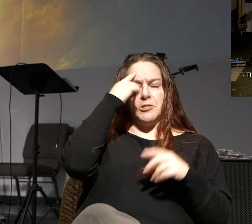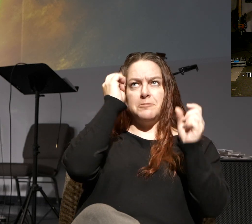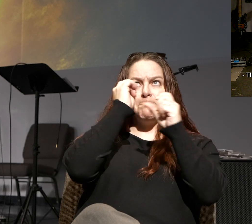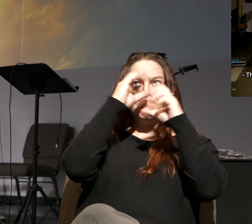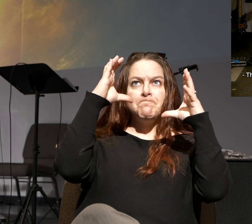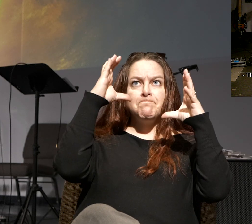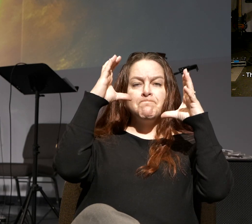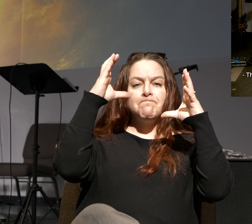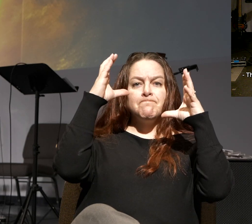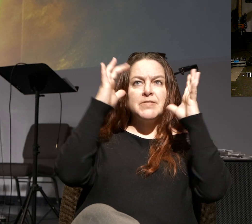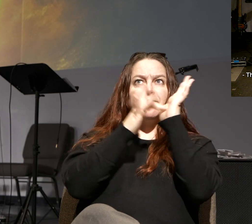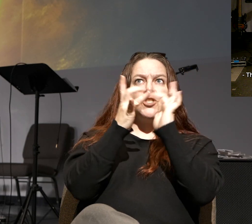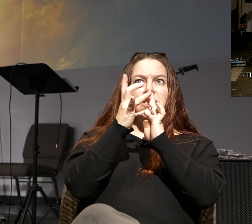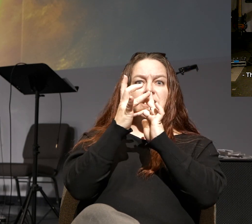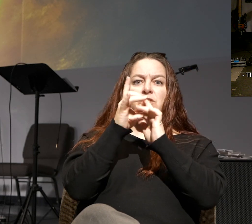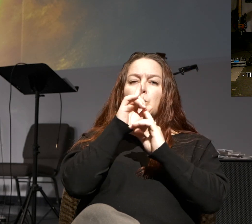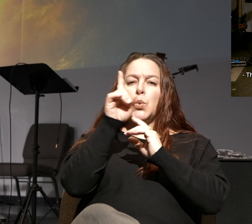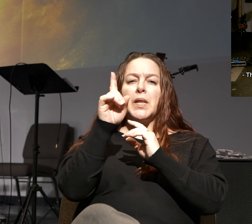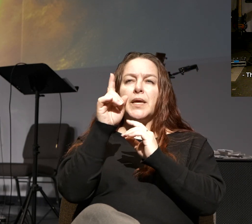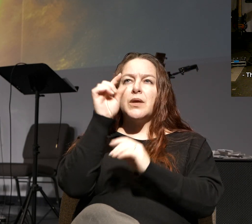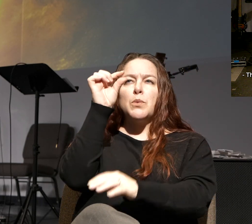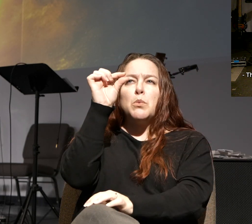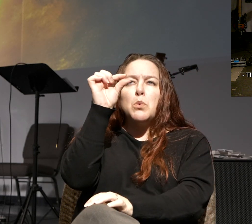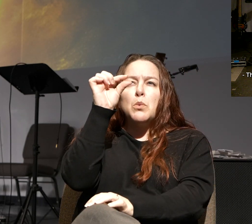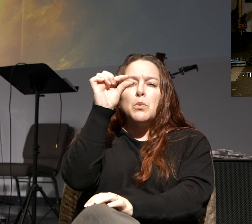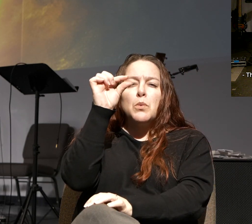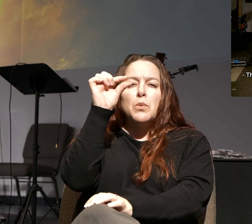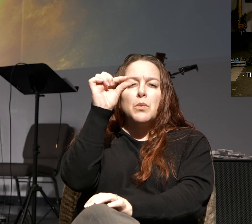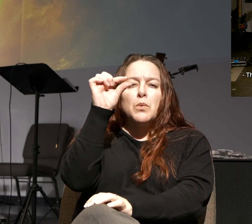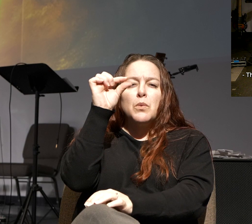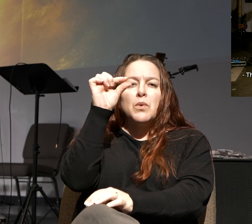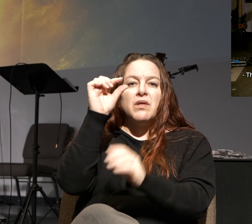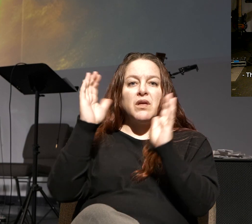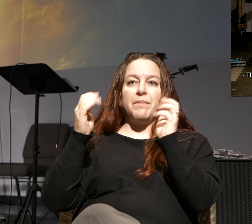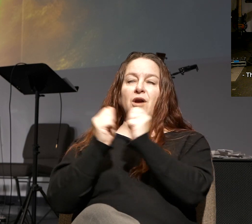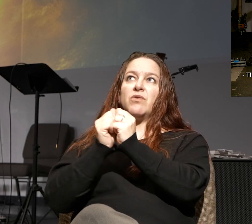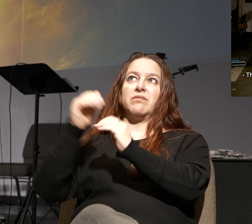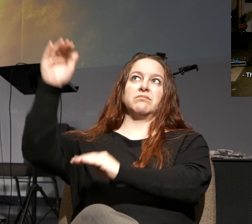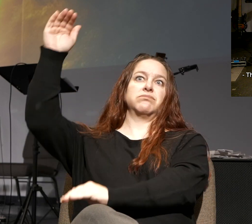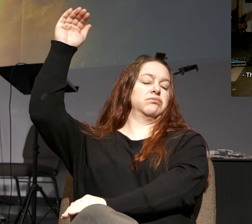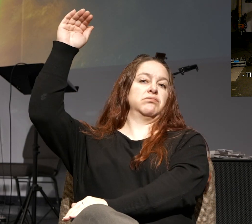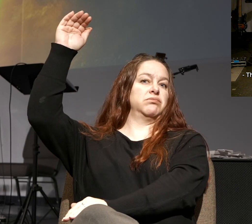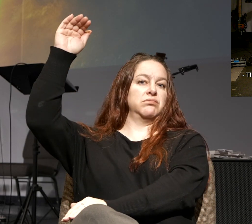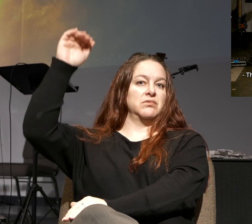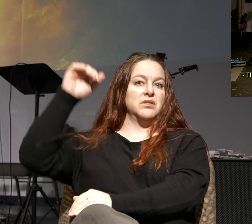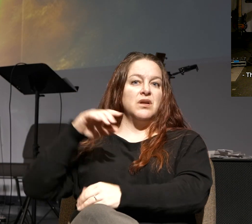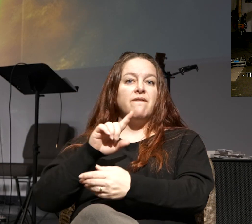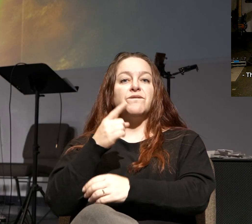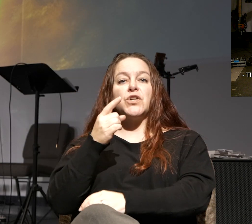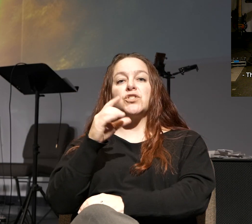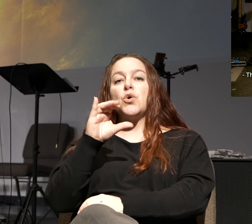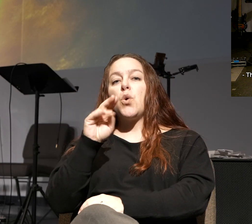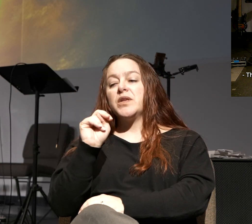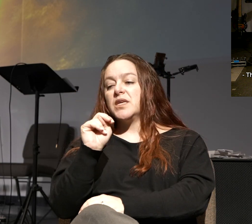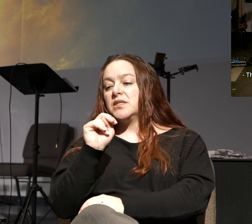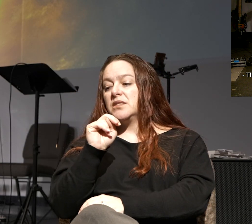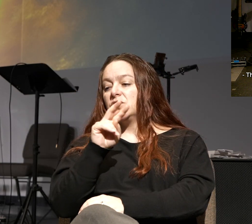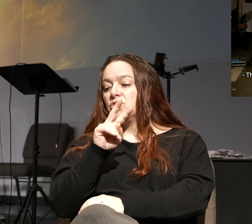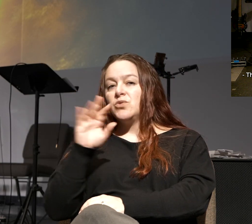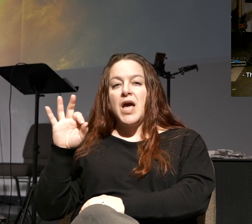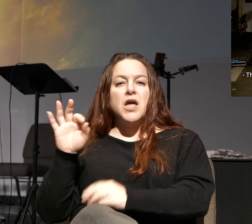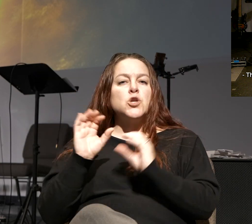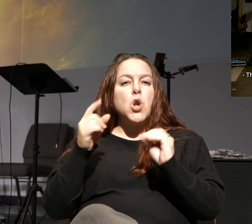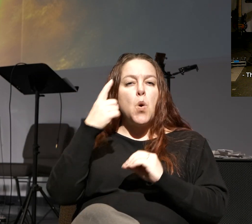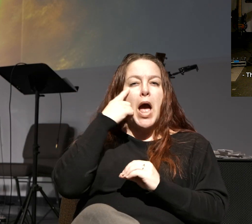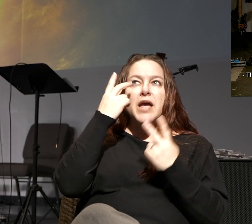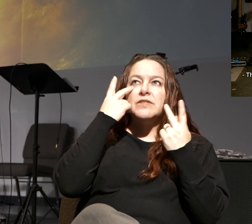is the tip of the iceberg. That's why it tells us in 1 Corinthians 2, 9. Listen to me. No eye has seen,